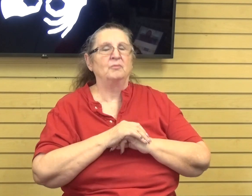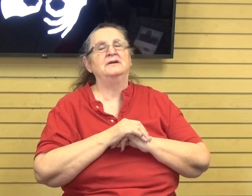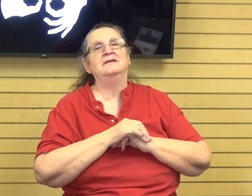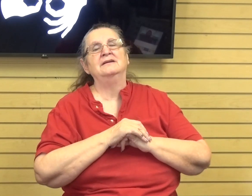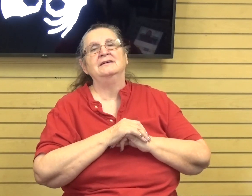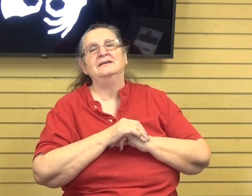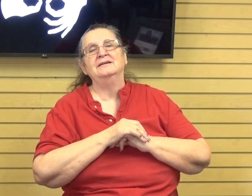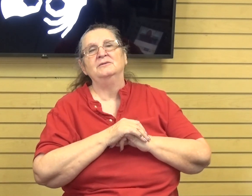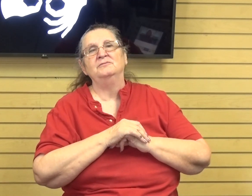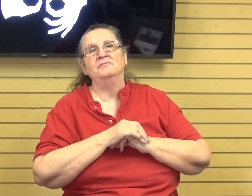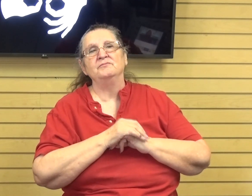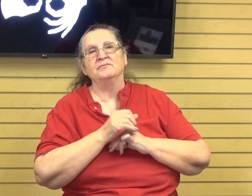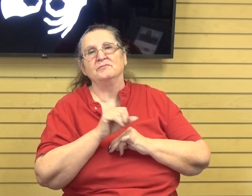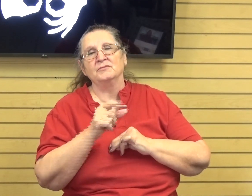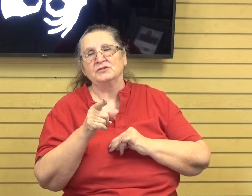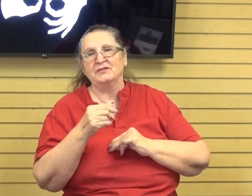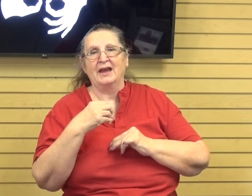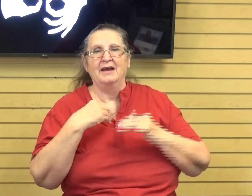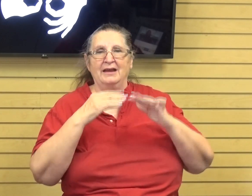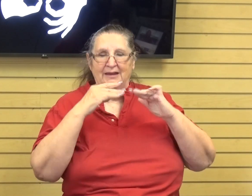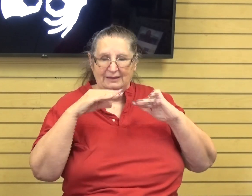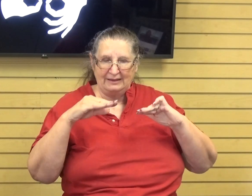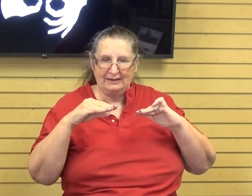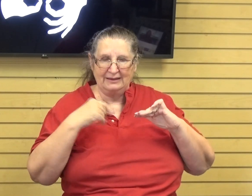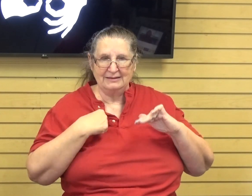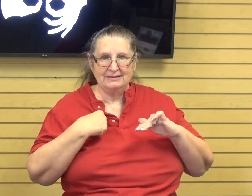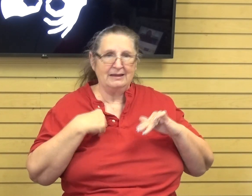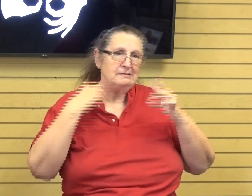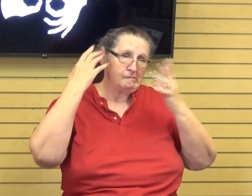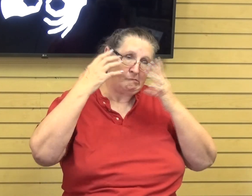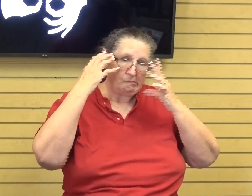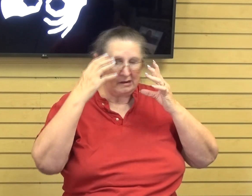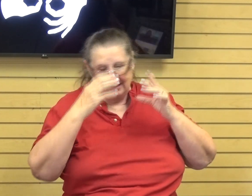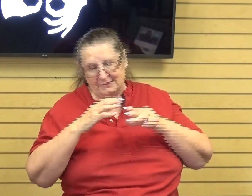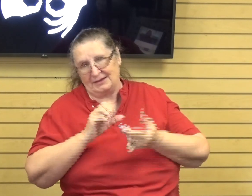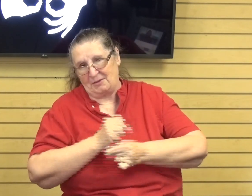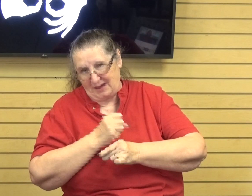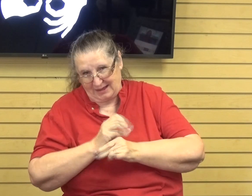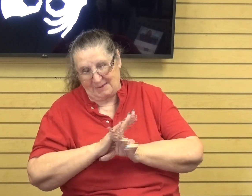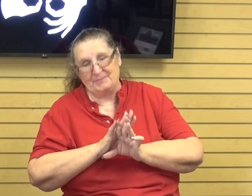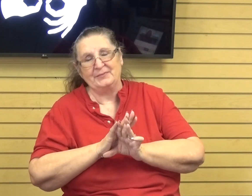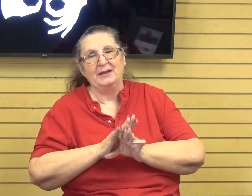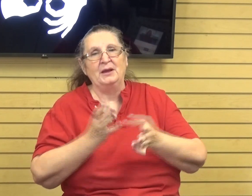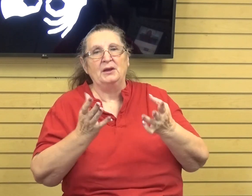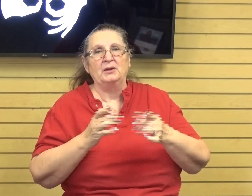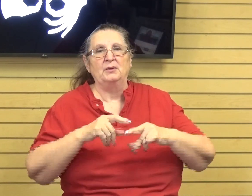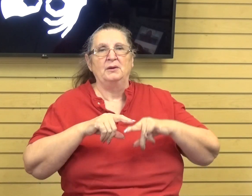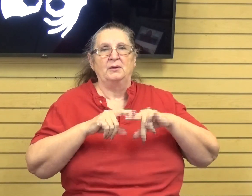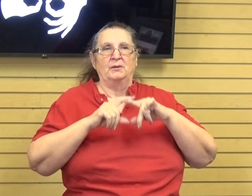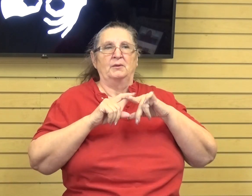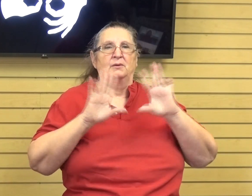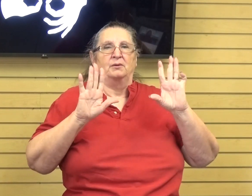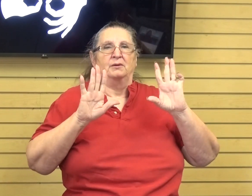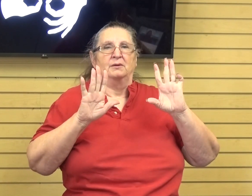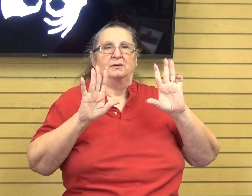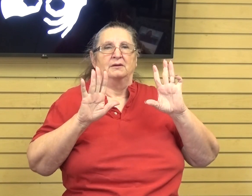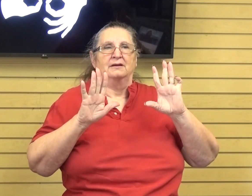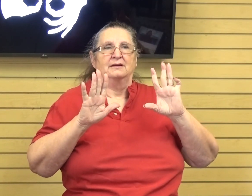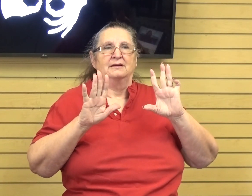And most of you guys have kids. And so if your kids are driving you kind of crazy and you just, you want a moment to yourself and you finally get into the